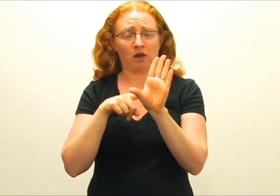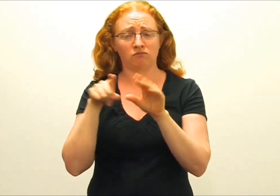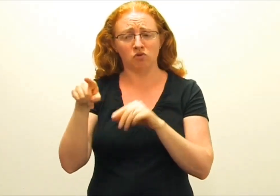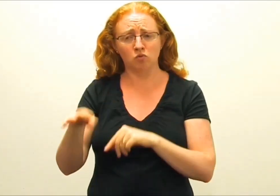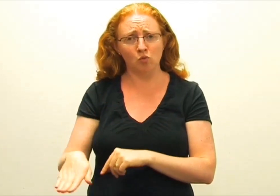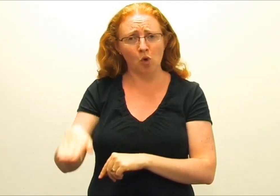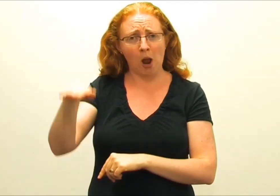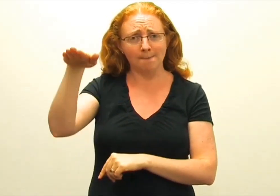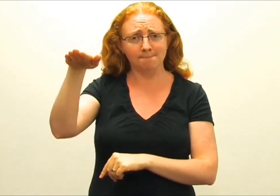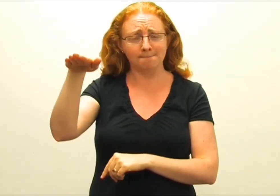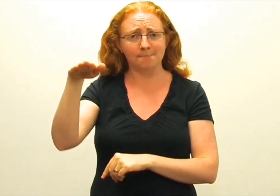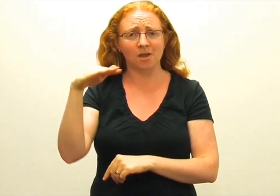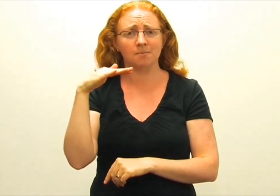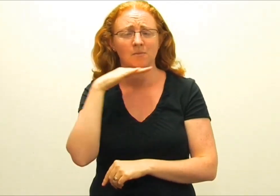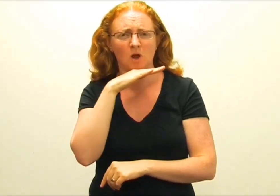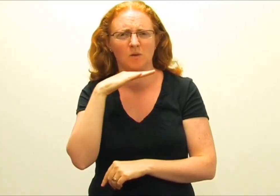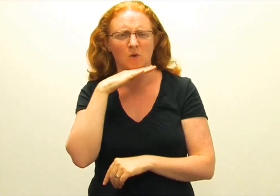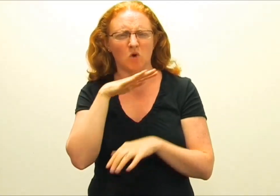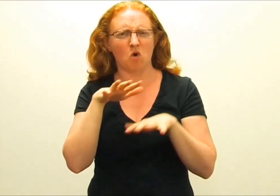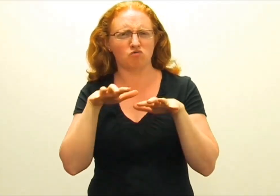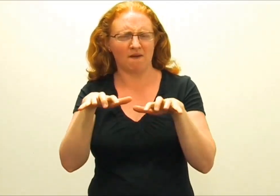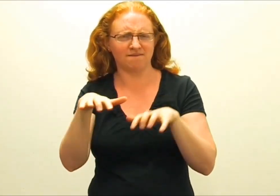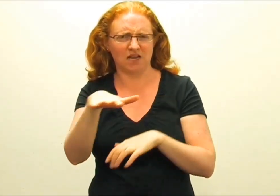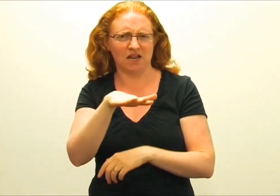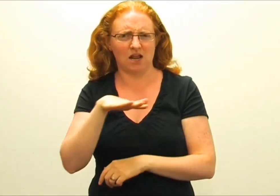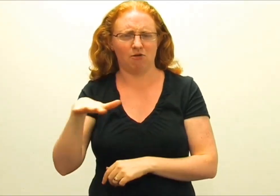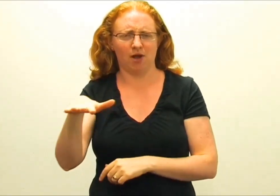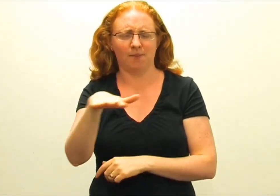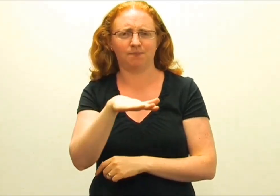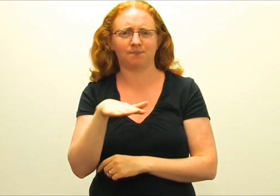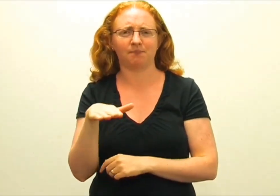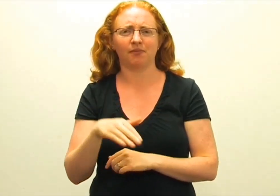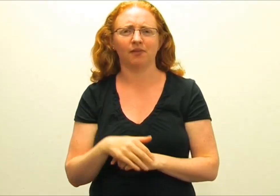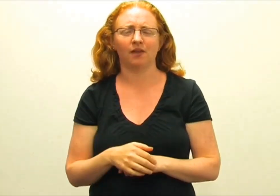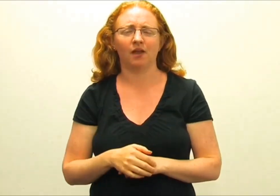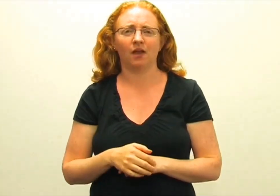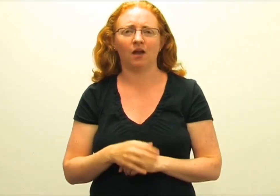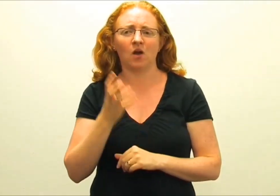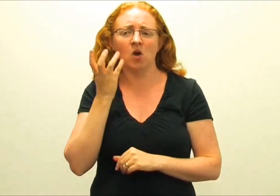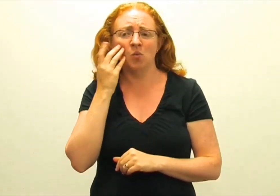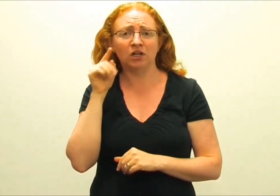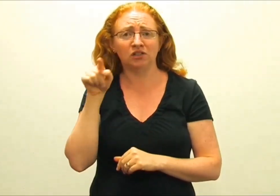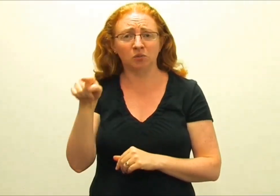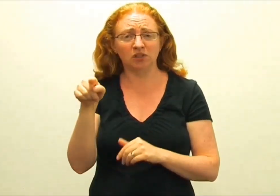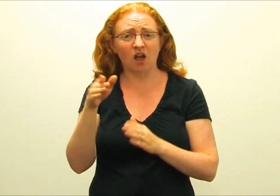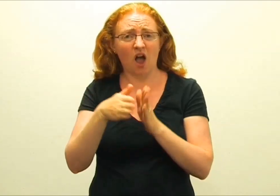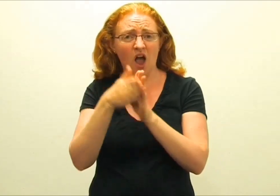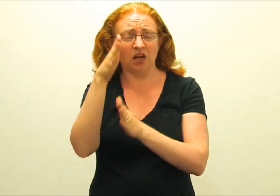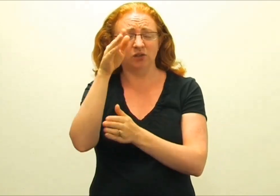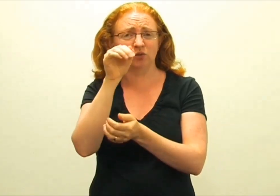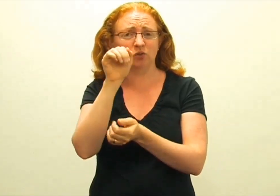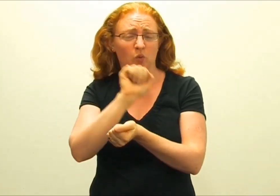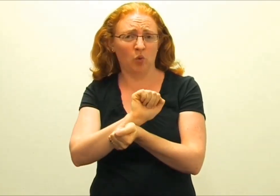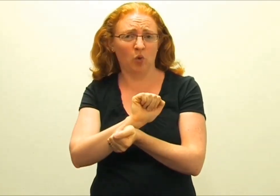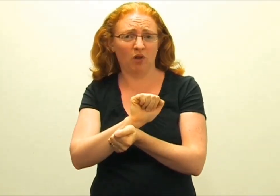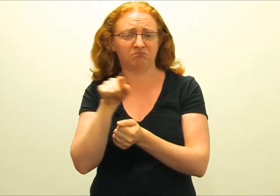Tony grew up in Melbourne. He went in a rough area. And when he went to high school,